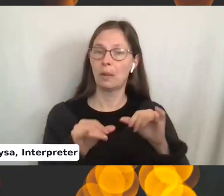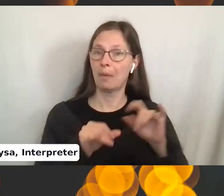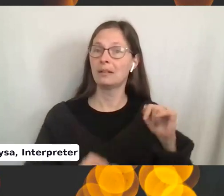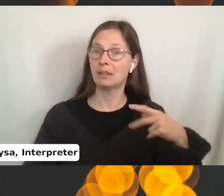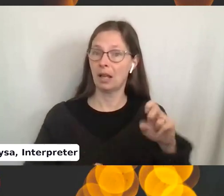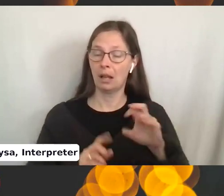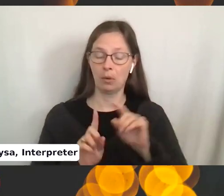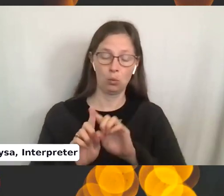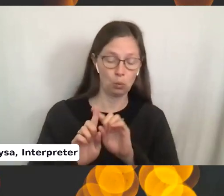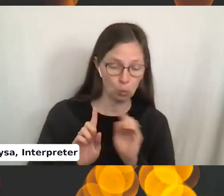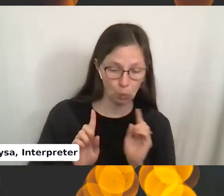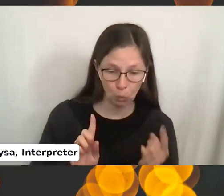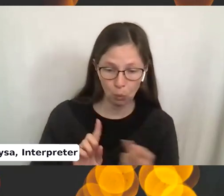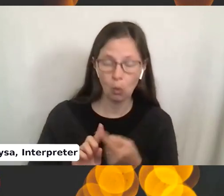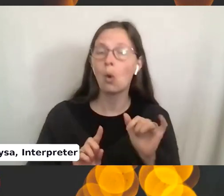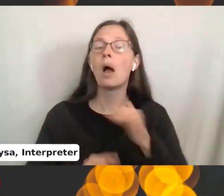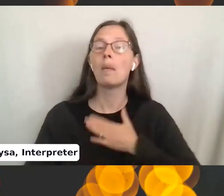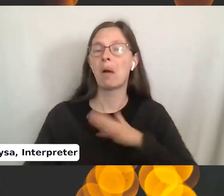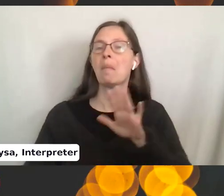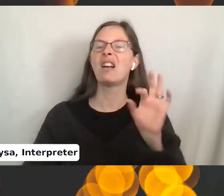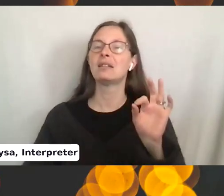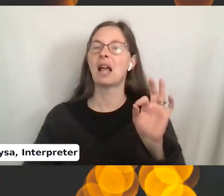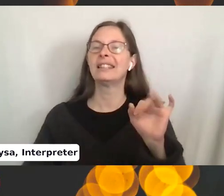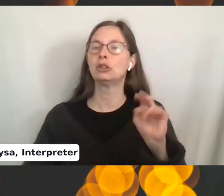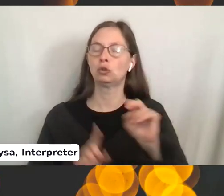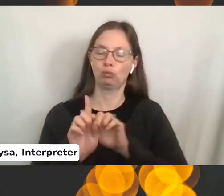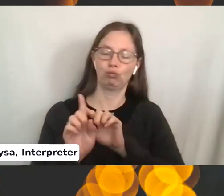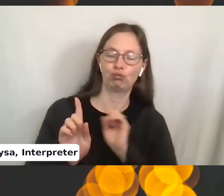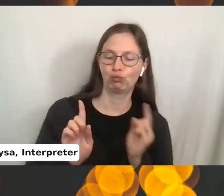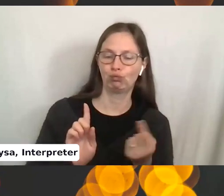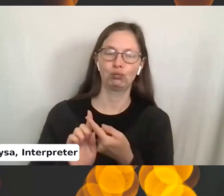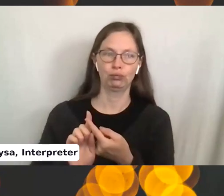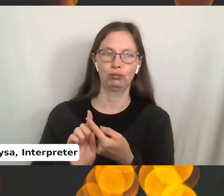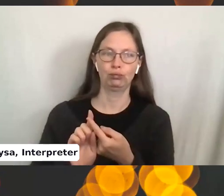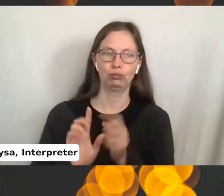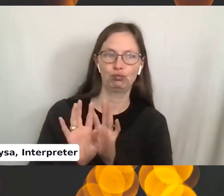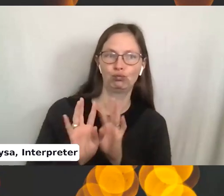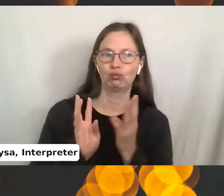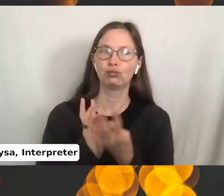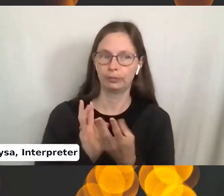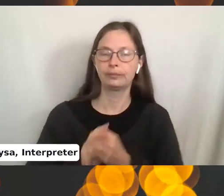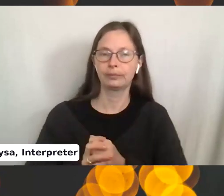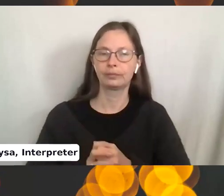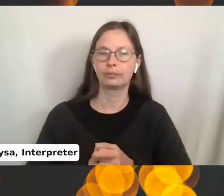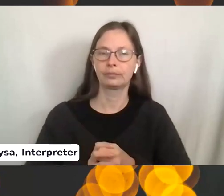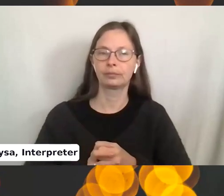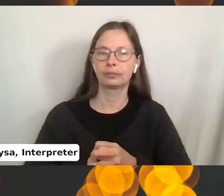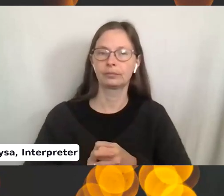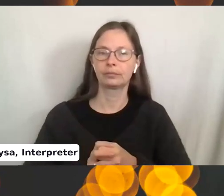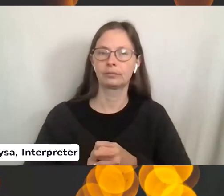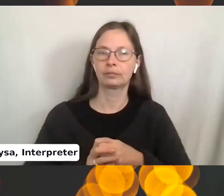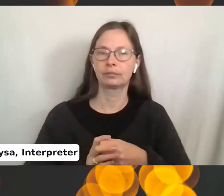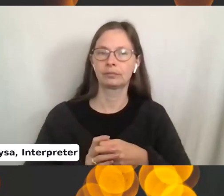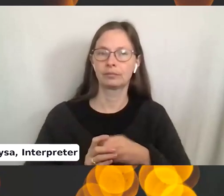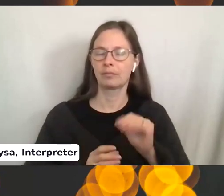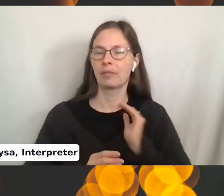measure it around and be like, oh, mine is about nine inches around from here all the way around. And then the little bar, you know, goes